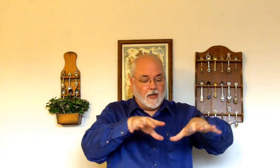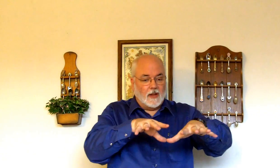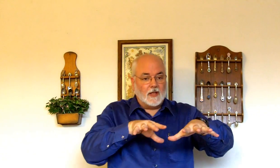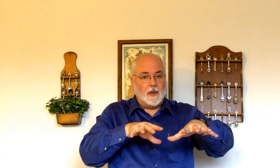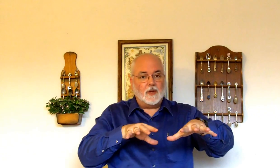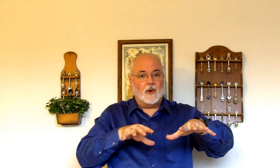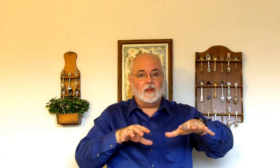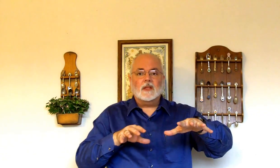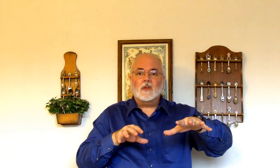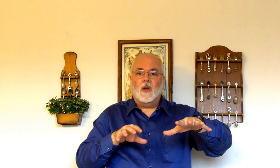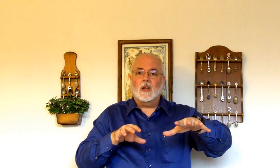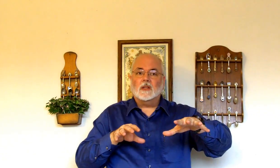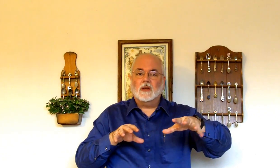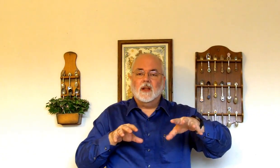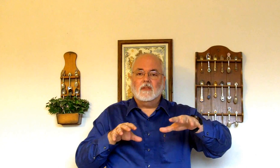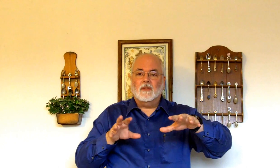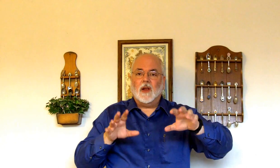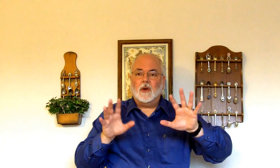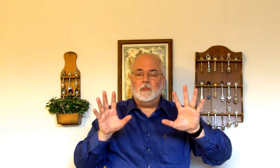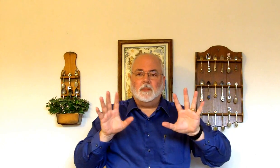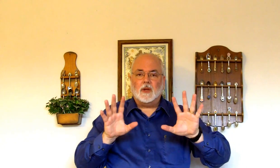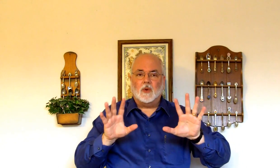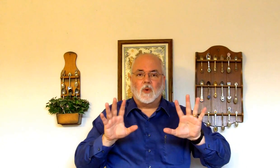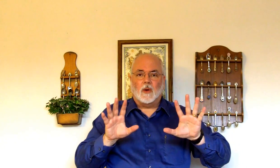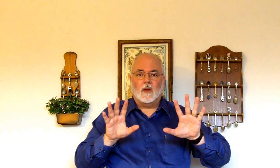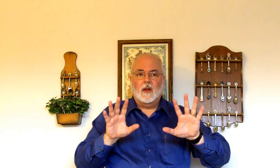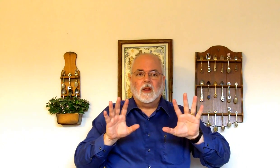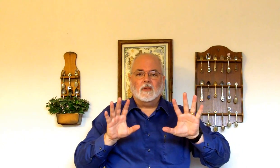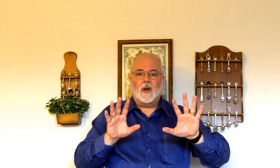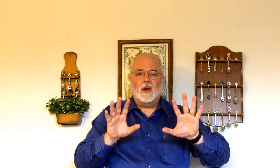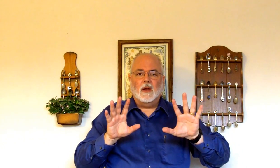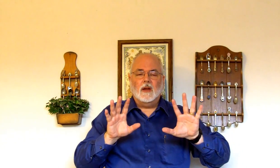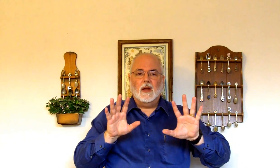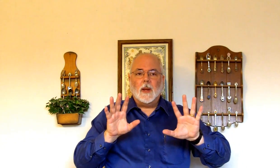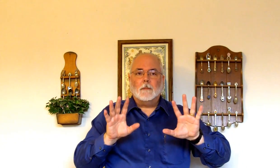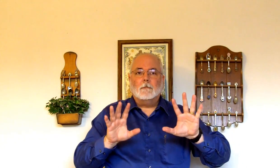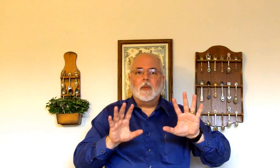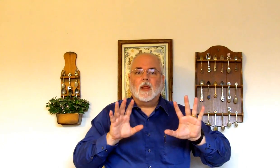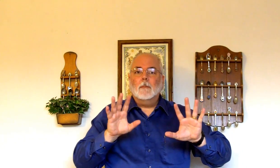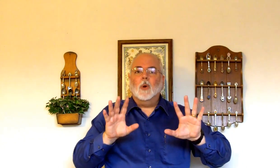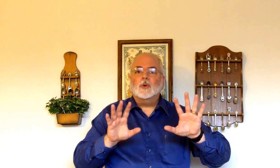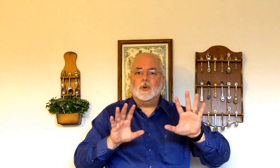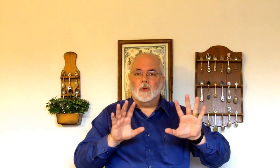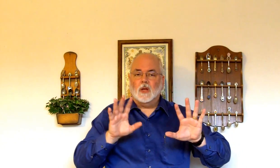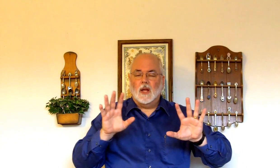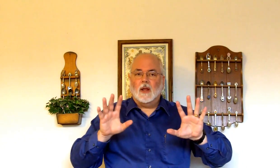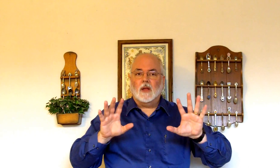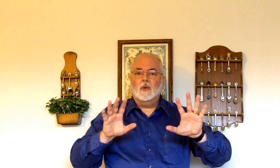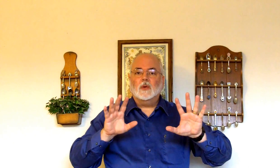this picture. This song is very pictorial, very emotional. You should